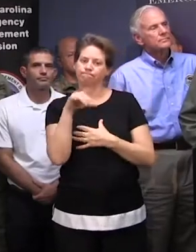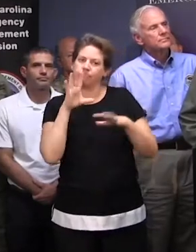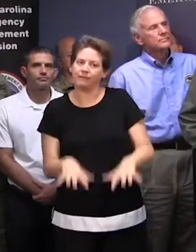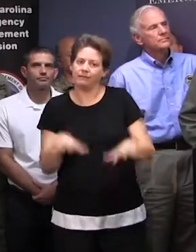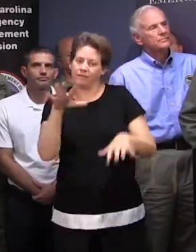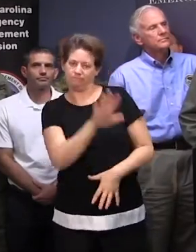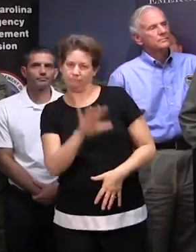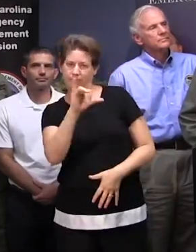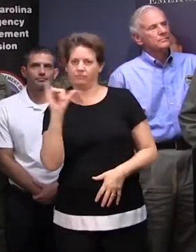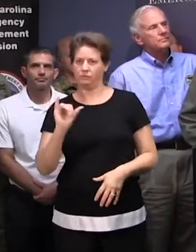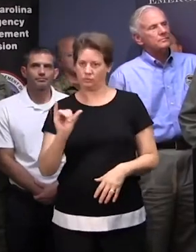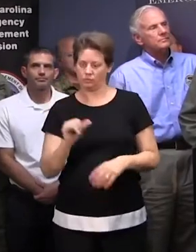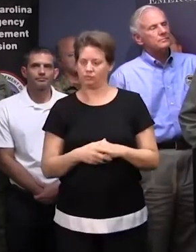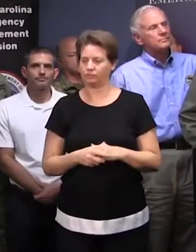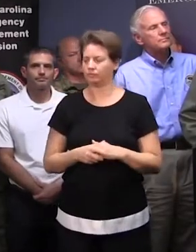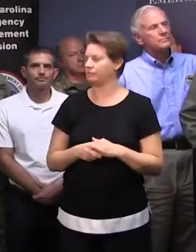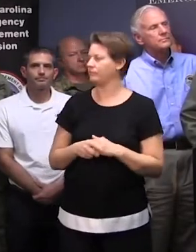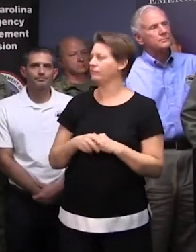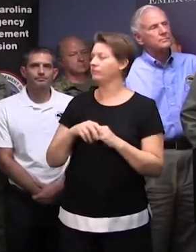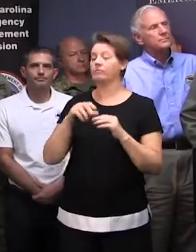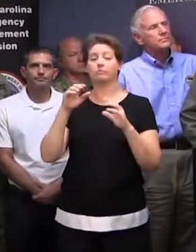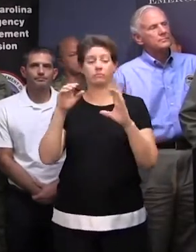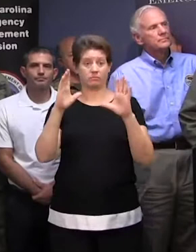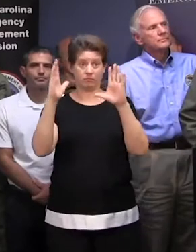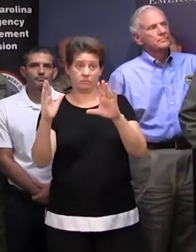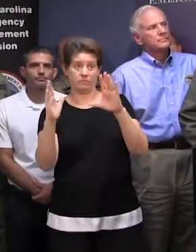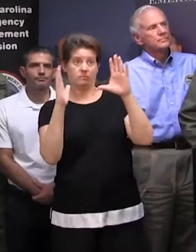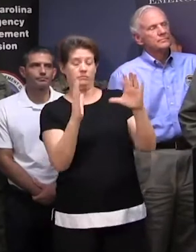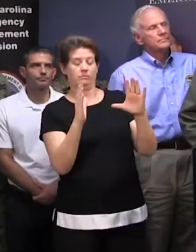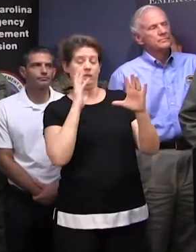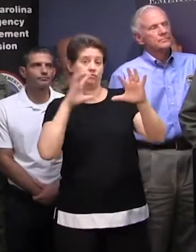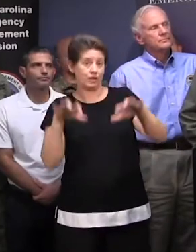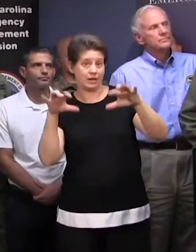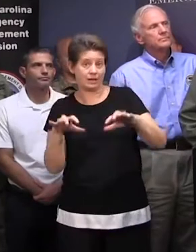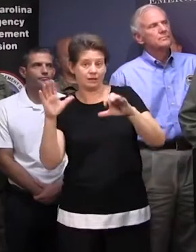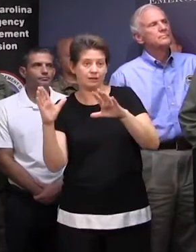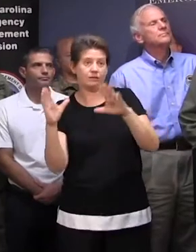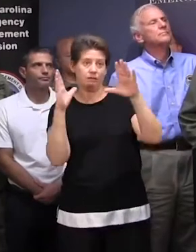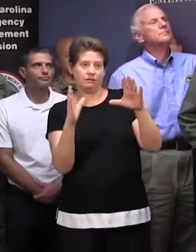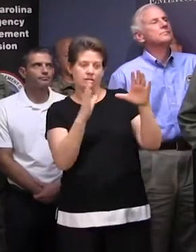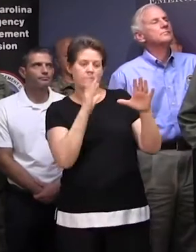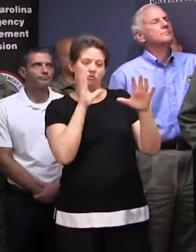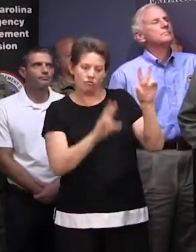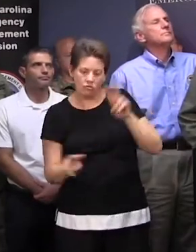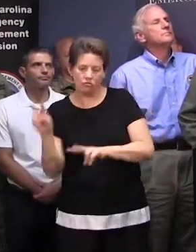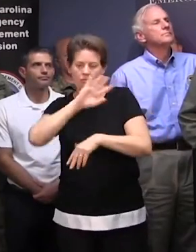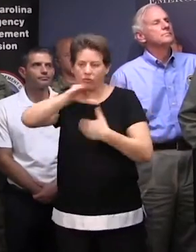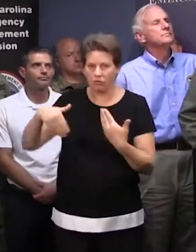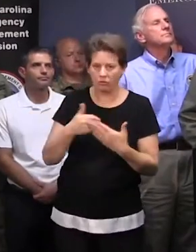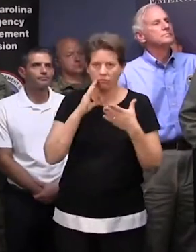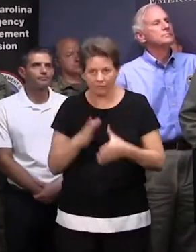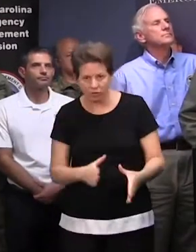conditions there. We'll continue to walk our way across the state as rain falls and look at all of these river basins and